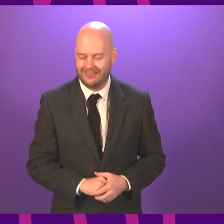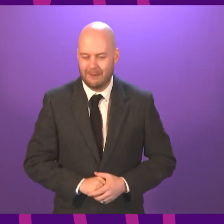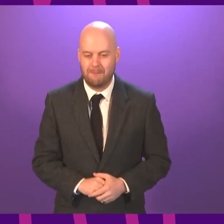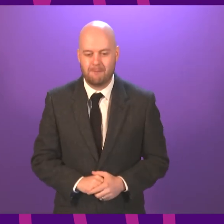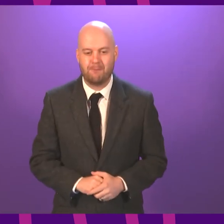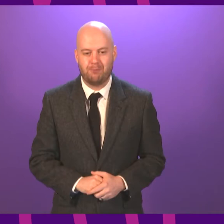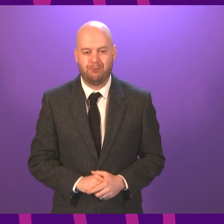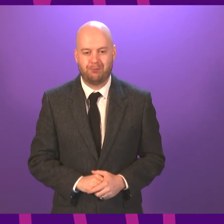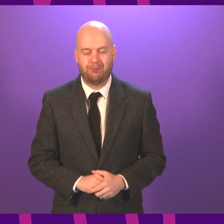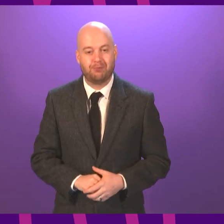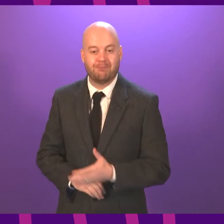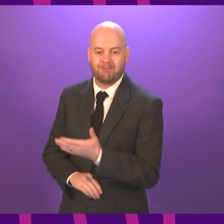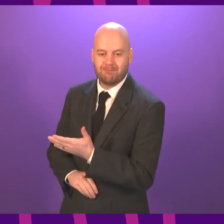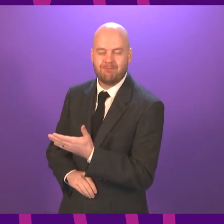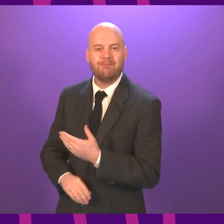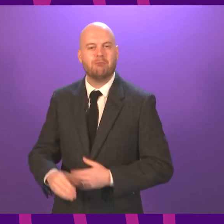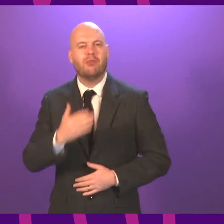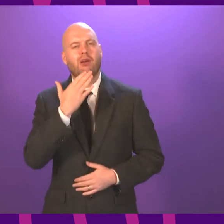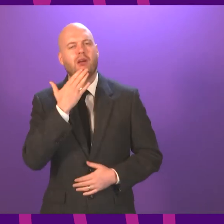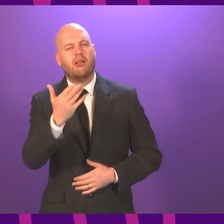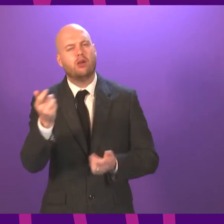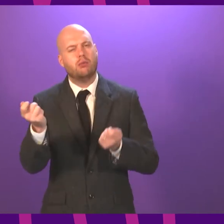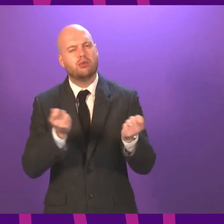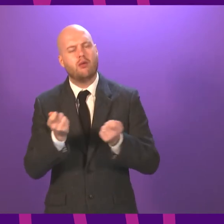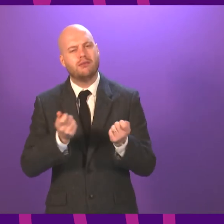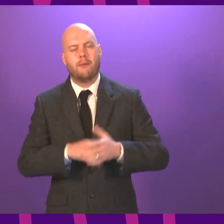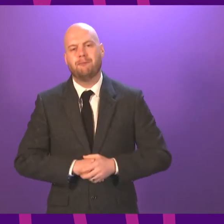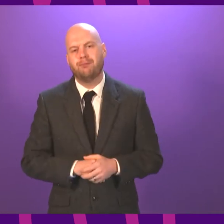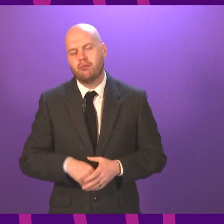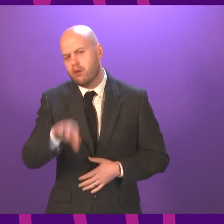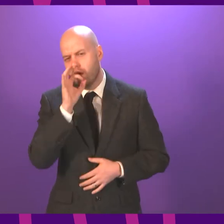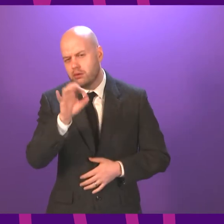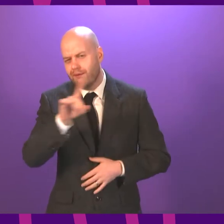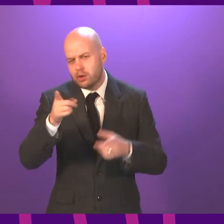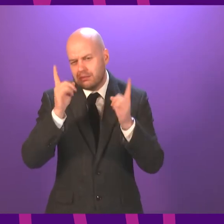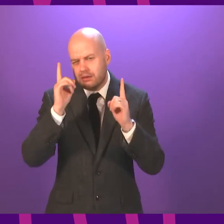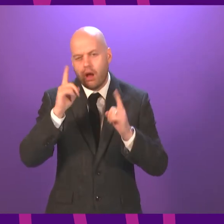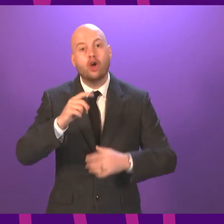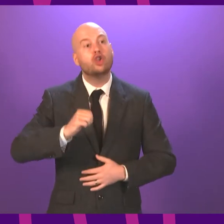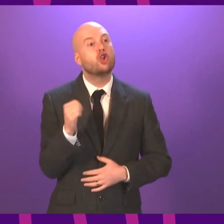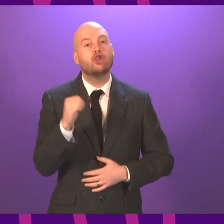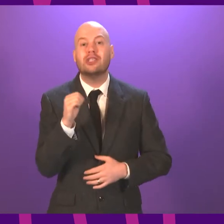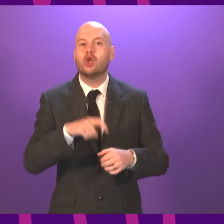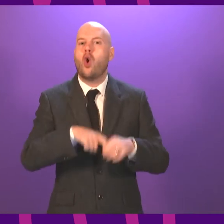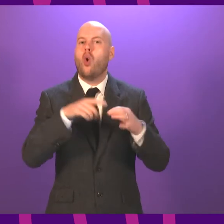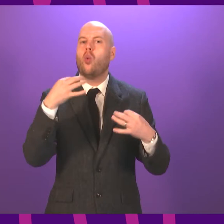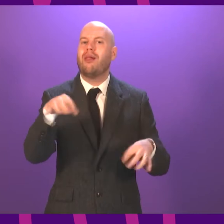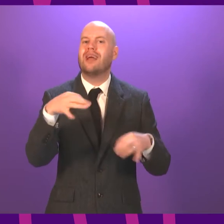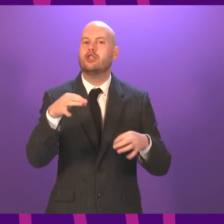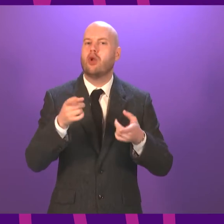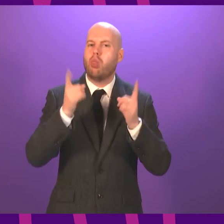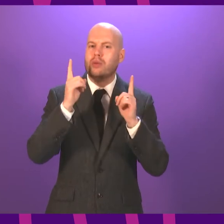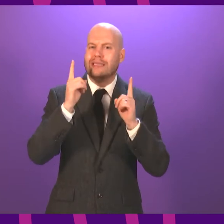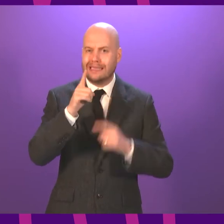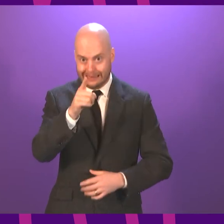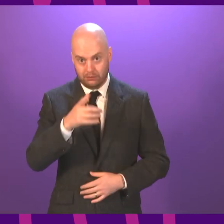Thank you, Presiding Officer. Can ask the First Minister if she has full confidence in the Scottish Qualifications Authority? First Minister.